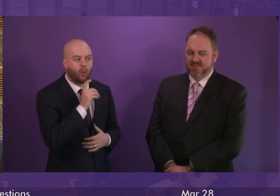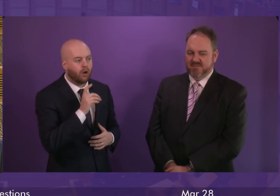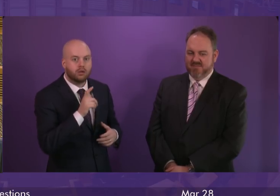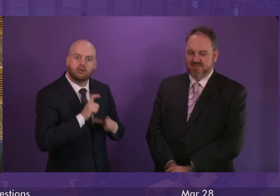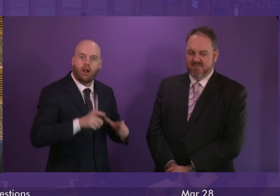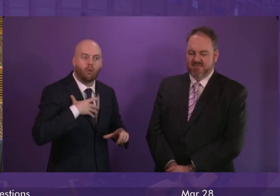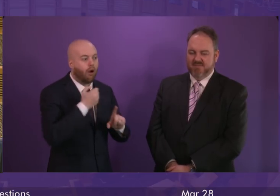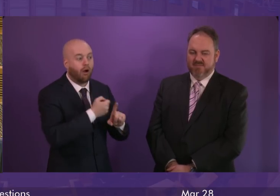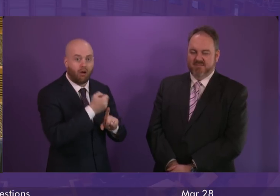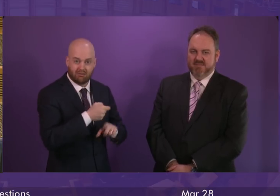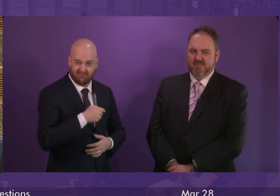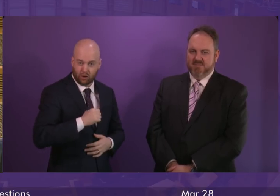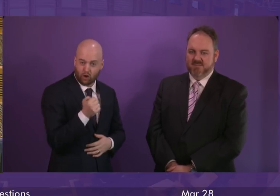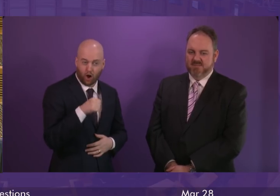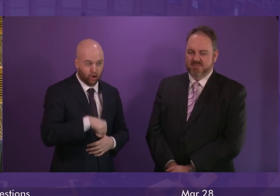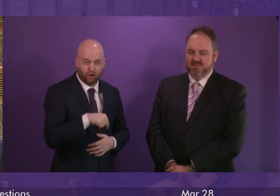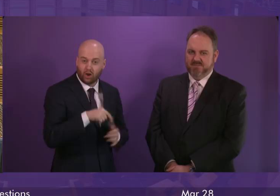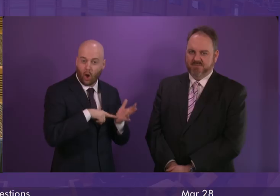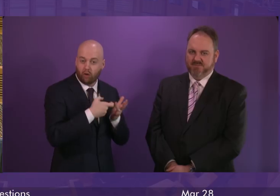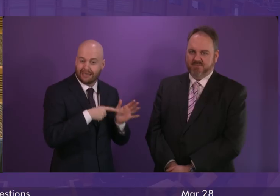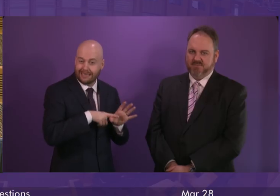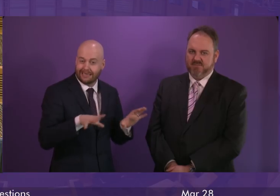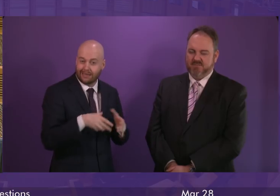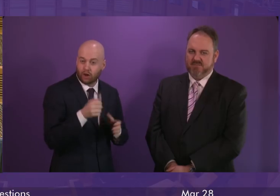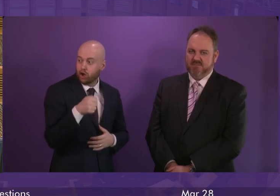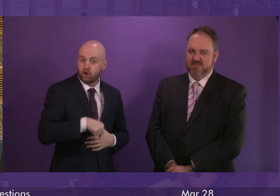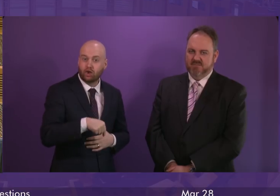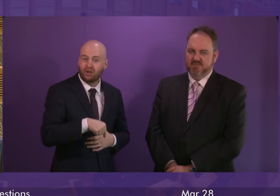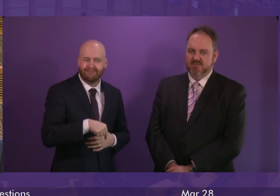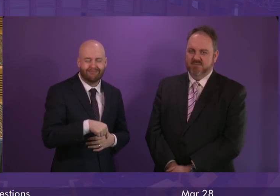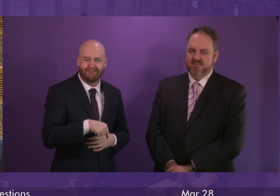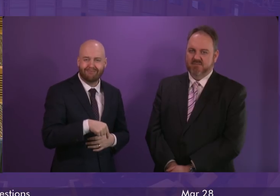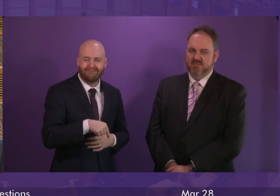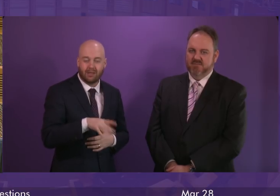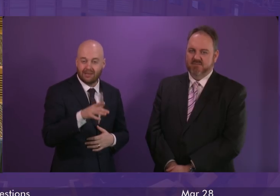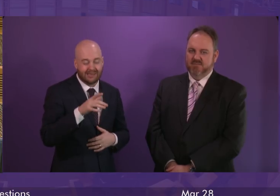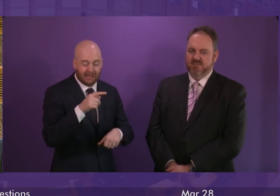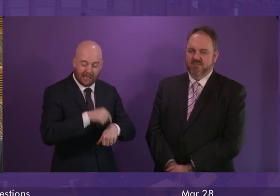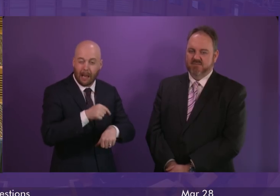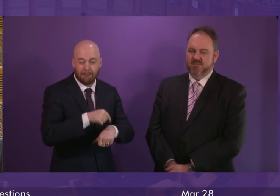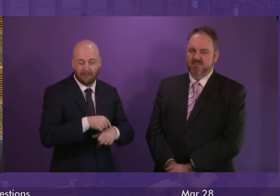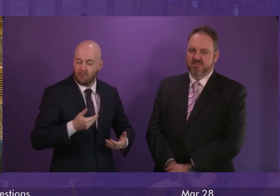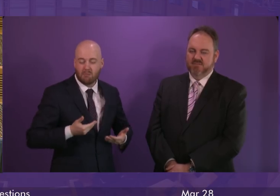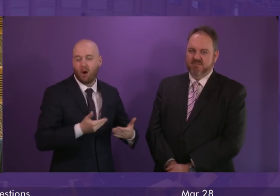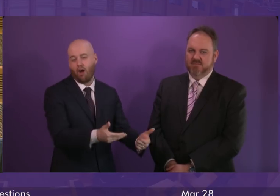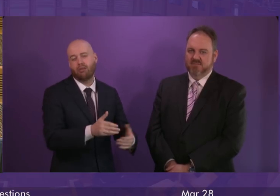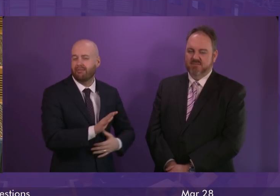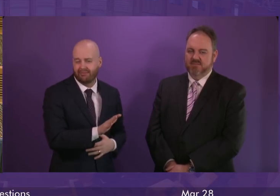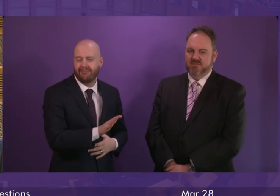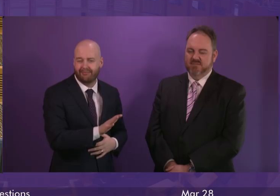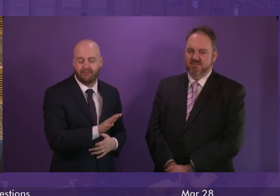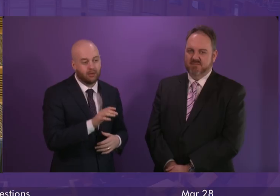Scottish Conservatives. It's time to move on to better options. I've made my view clear on a people's vote, but